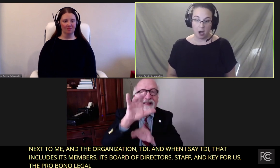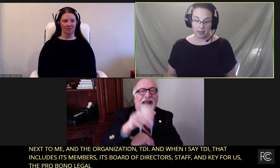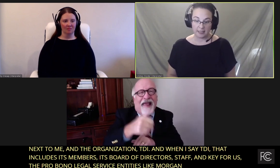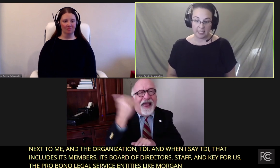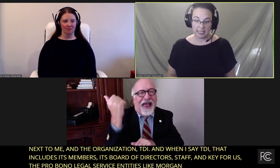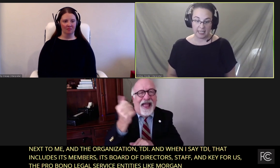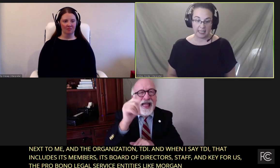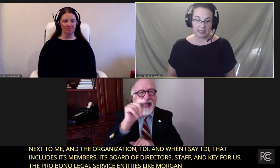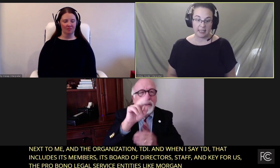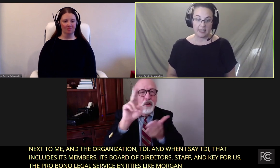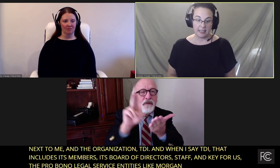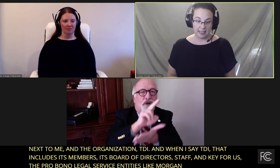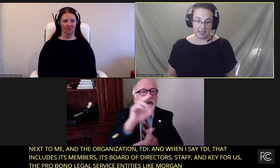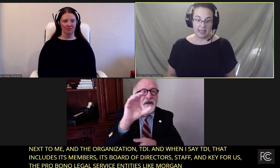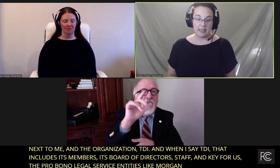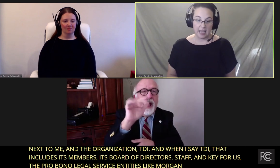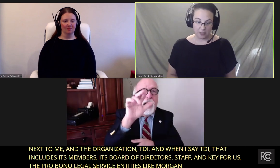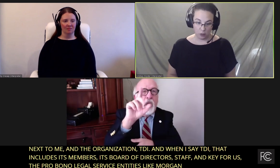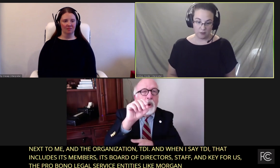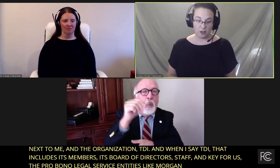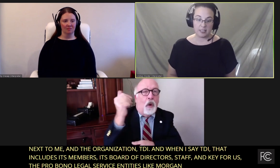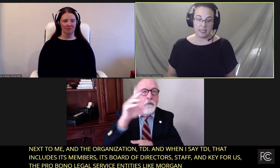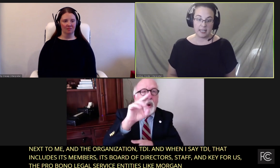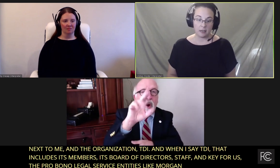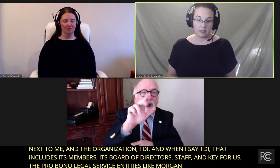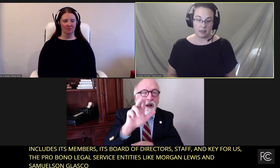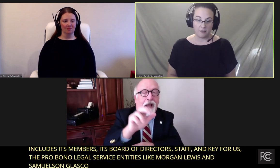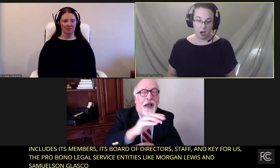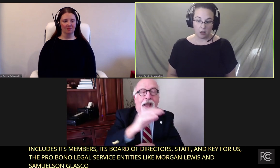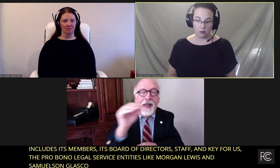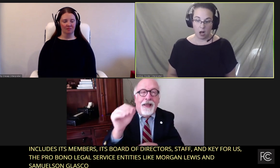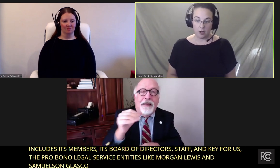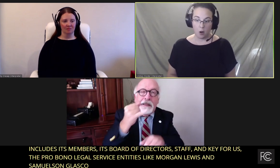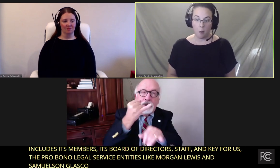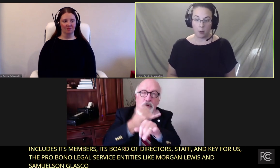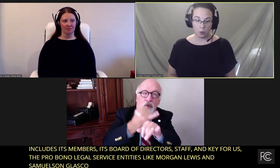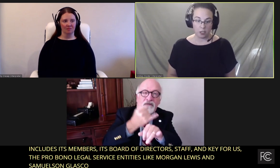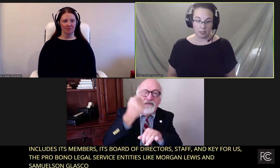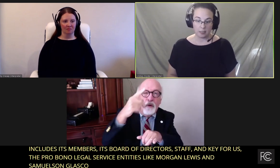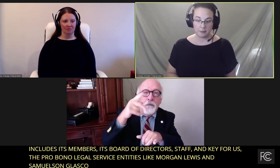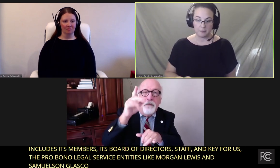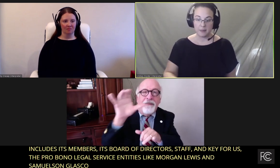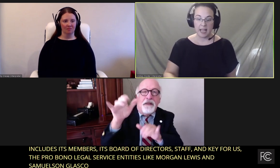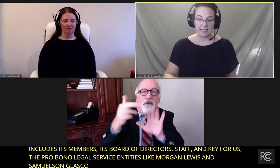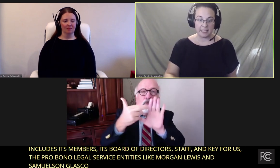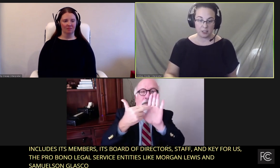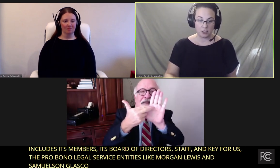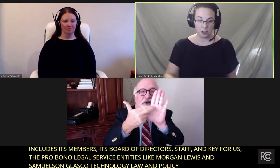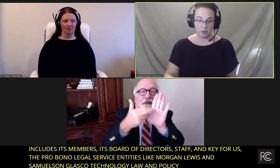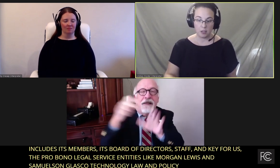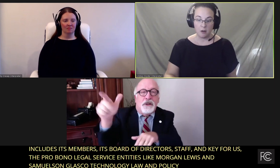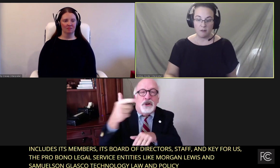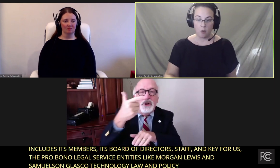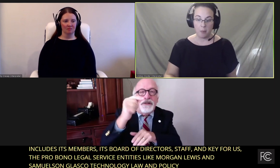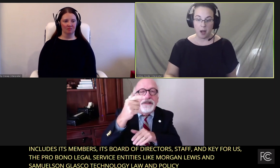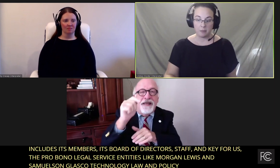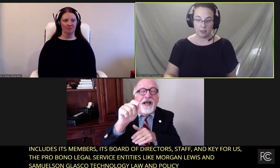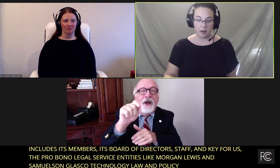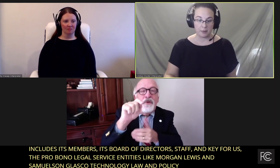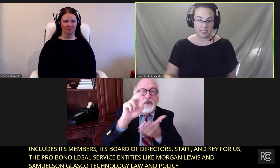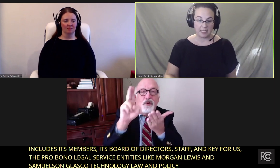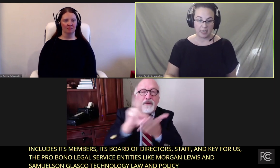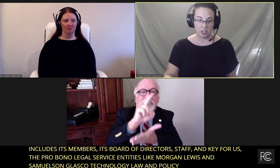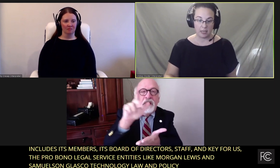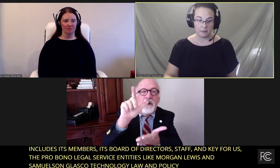and Policy Clinic at the University of Colorado Boulder and Institute for